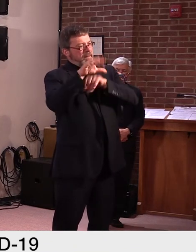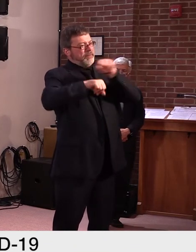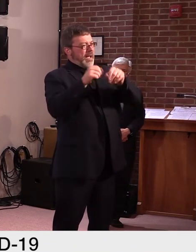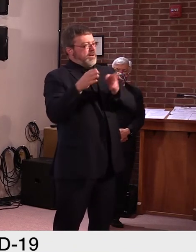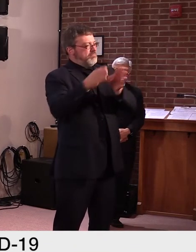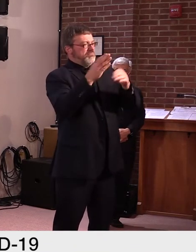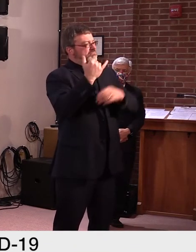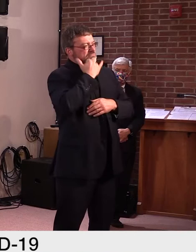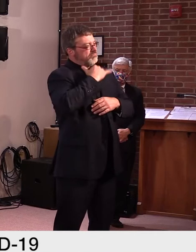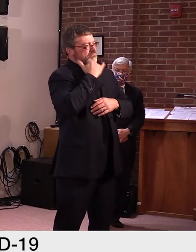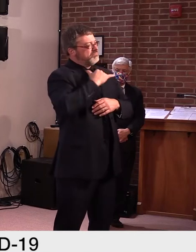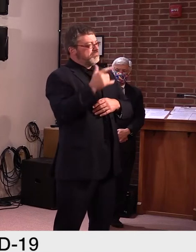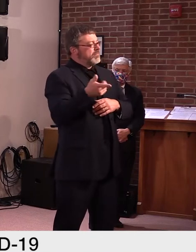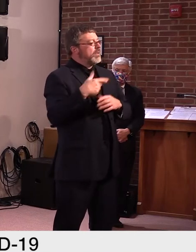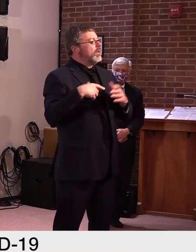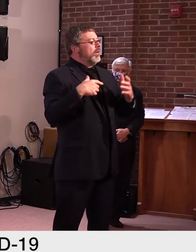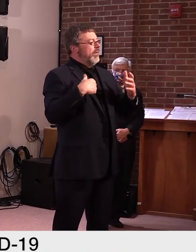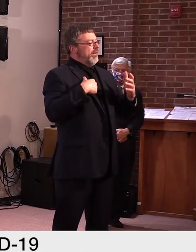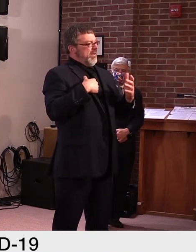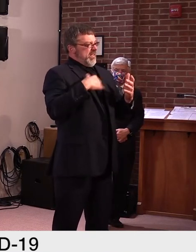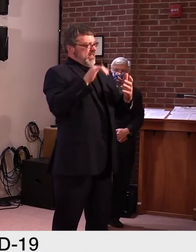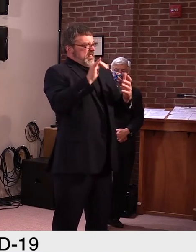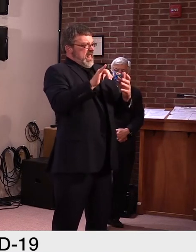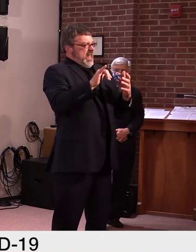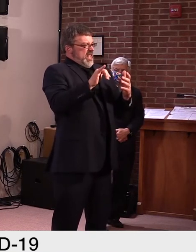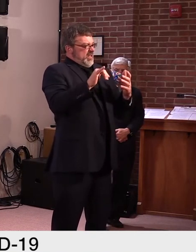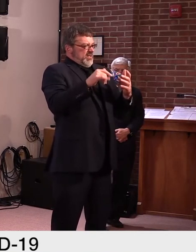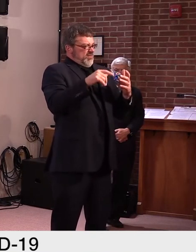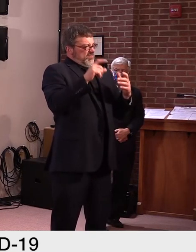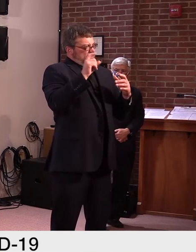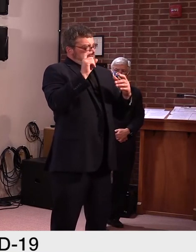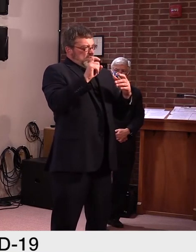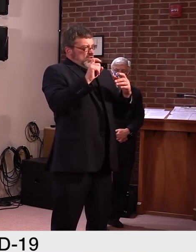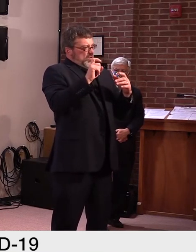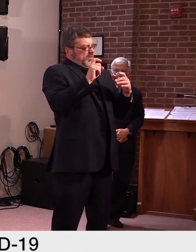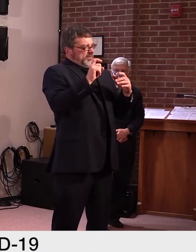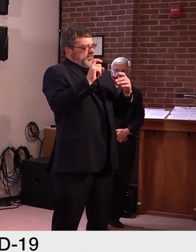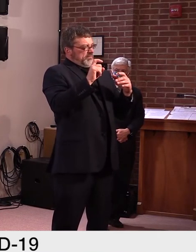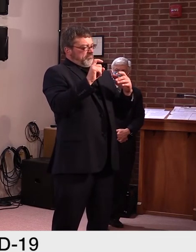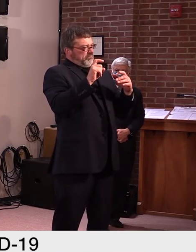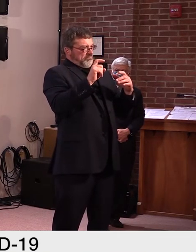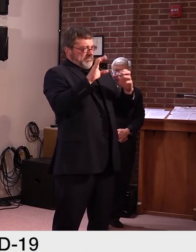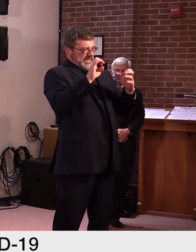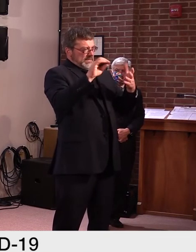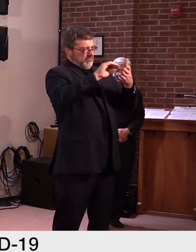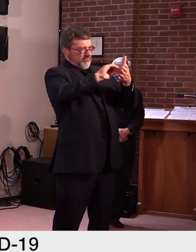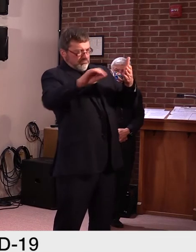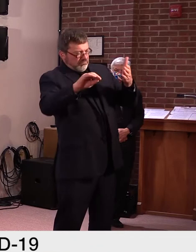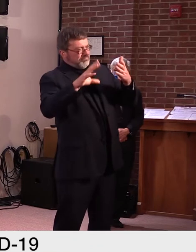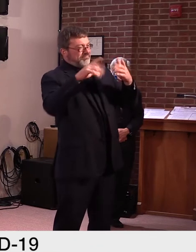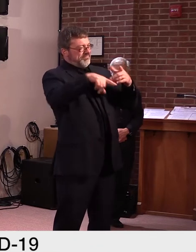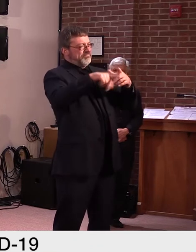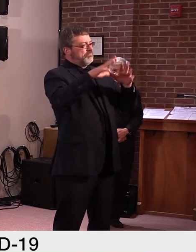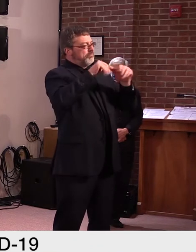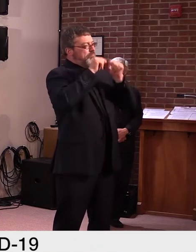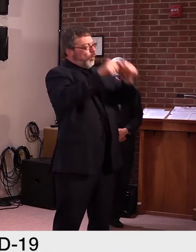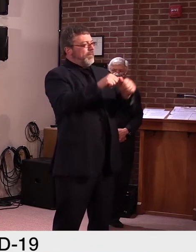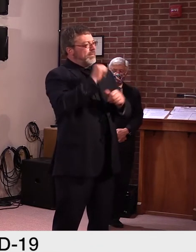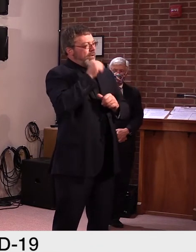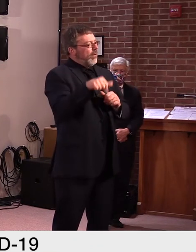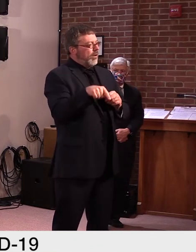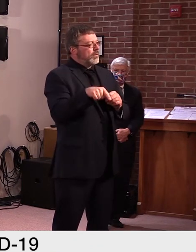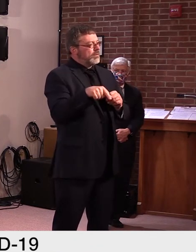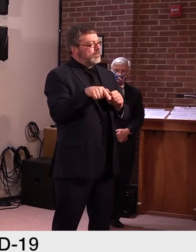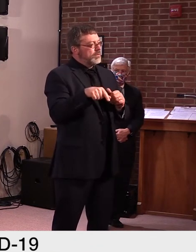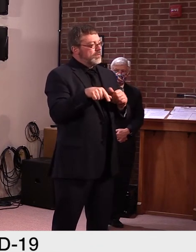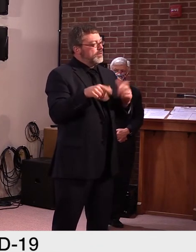appears, uh, at the very least, uh, to be included, although it's not permanent. Um, it, uh, it really just lays it out